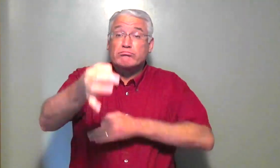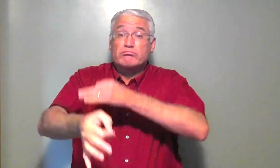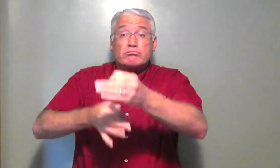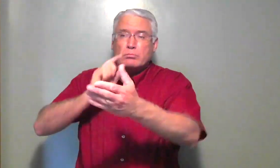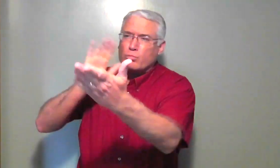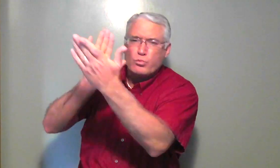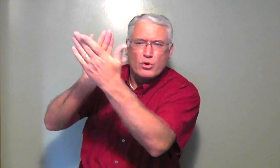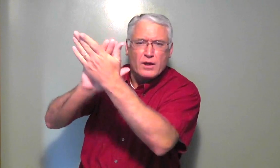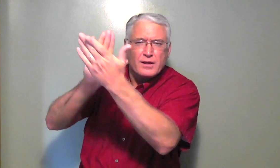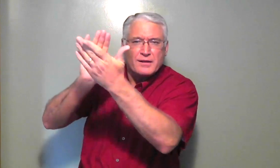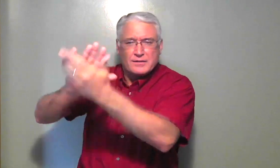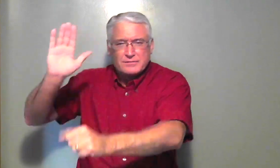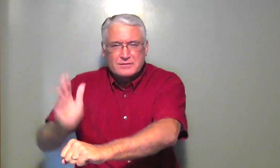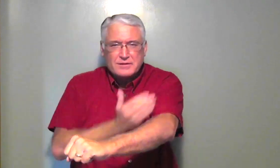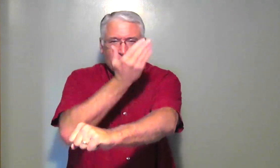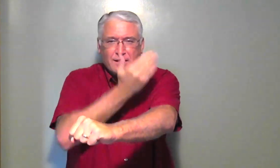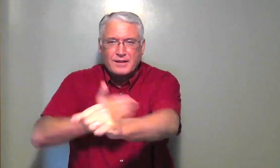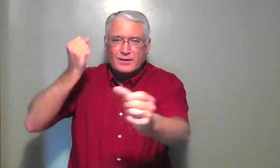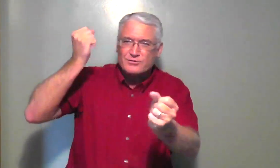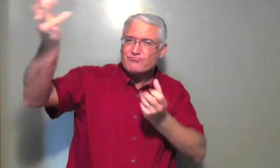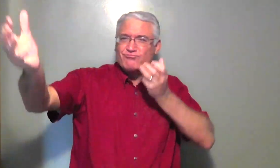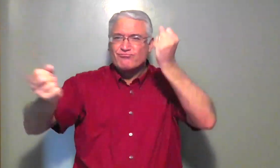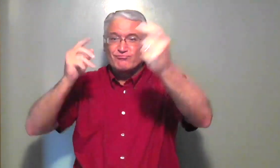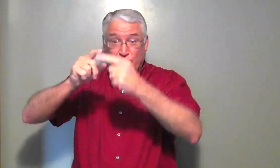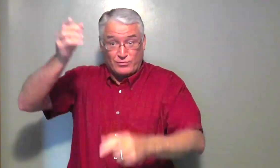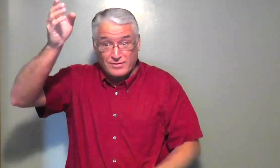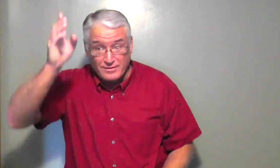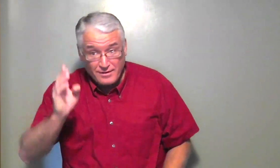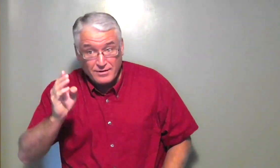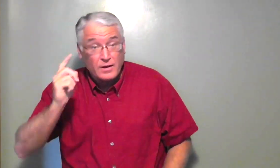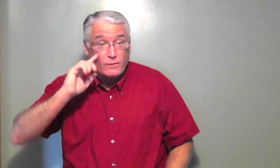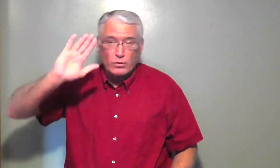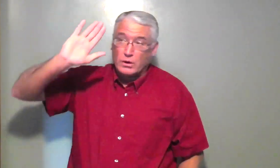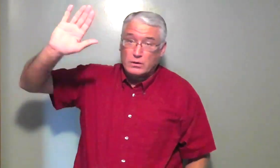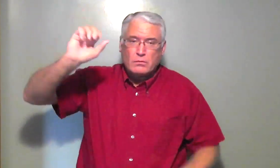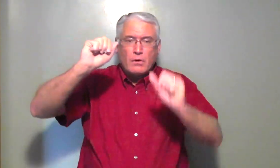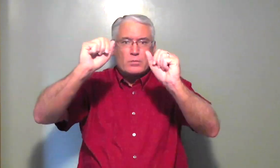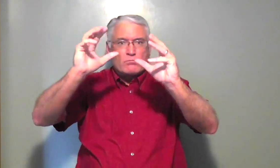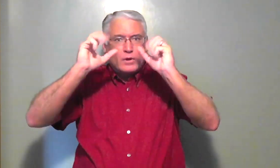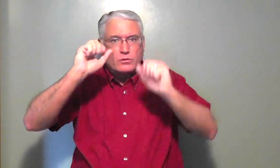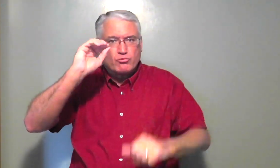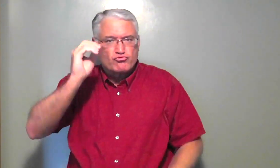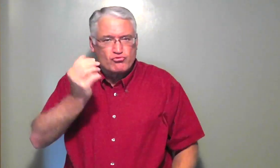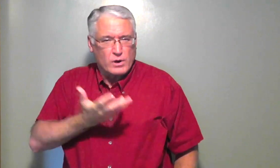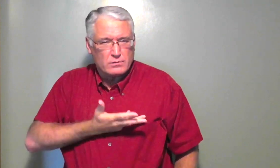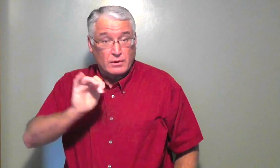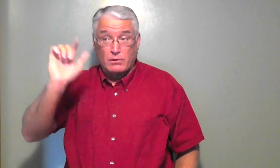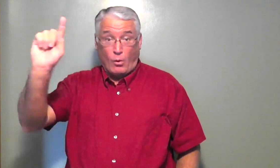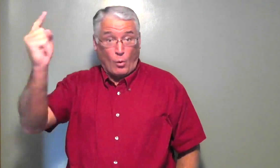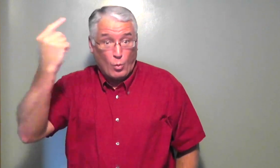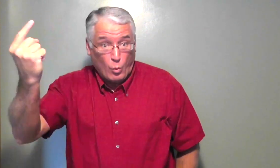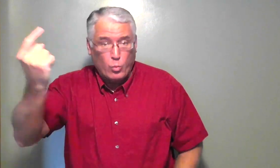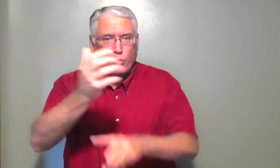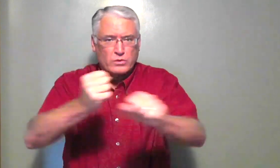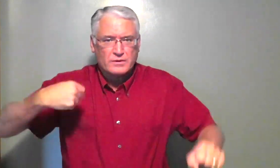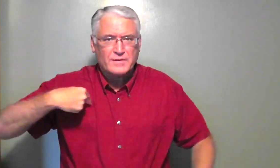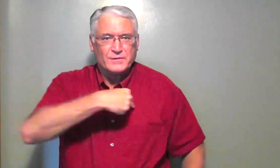We should instead praise and sing to our God for his amazing grace that he